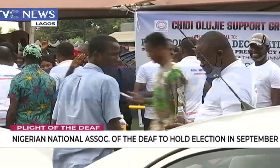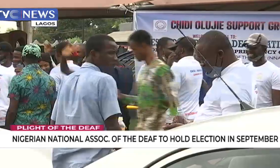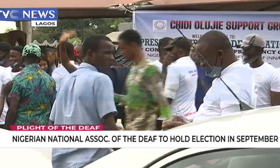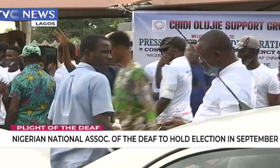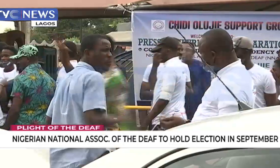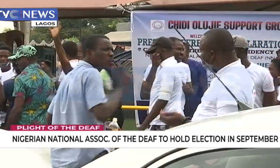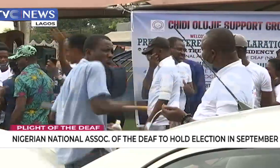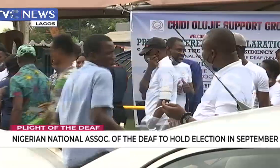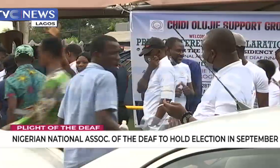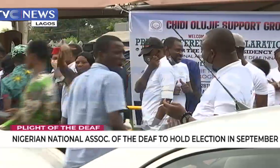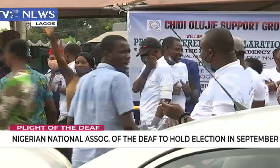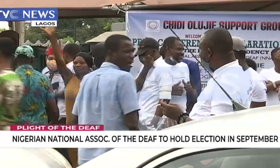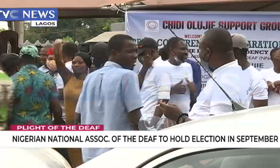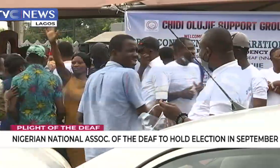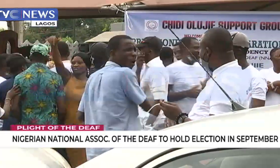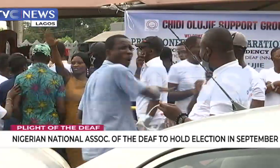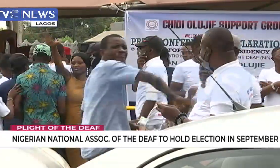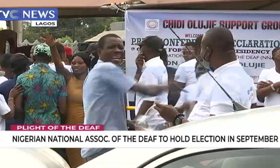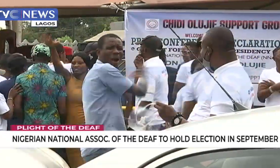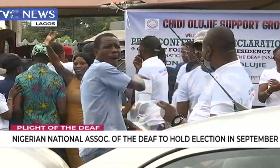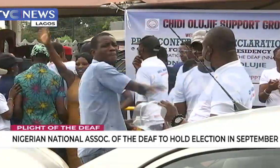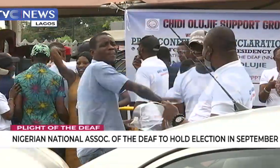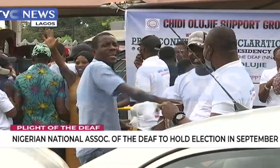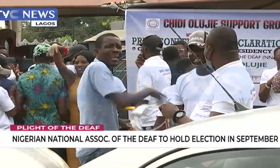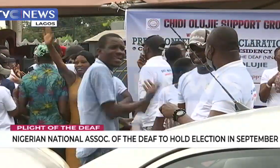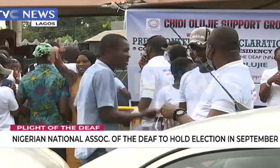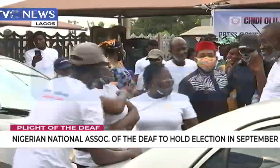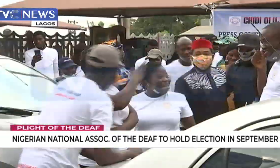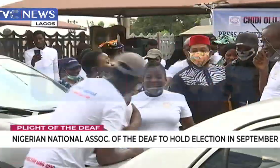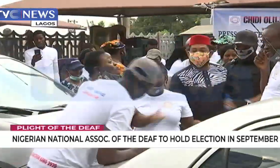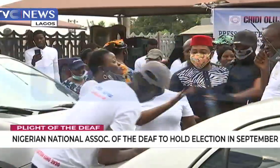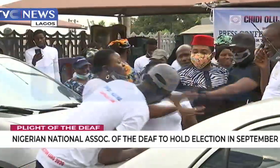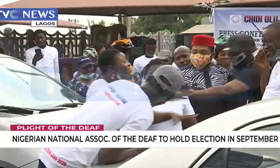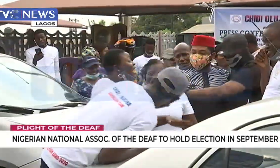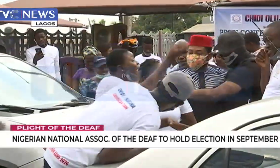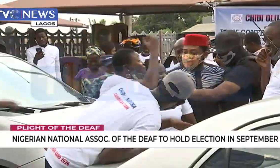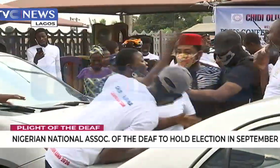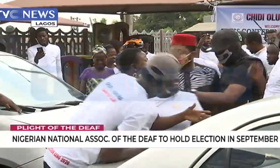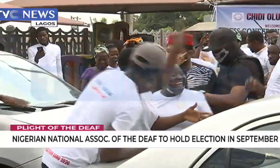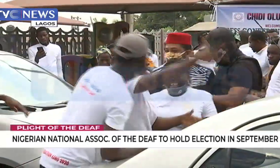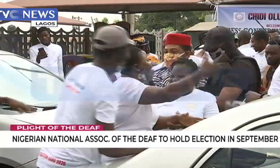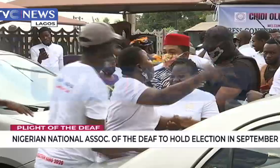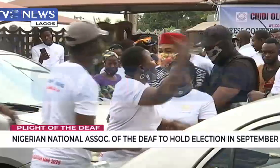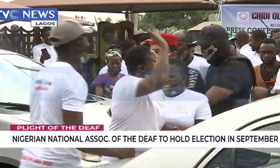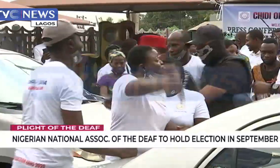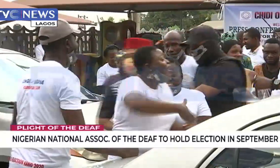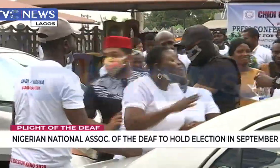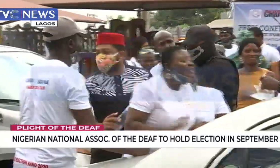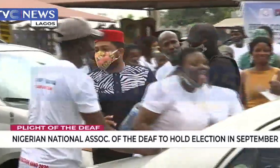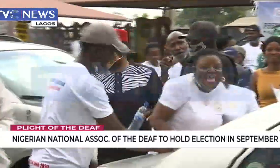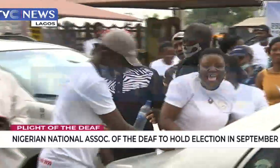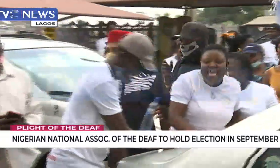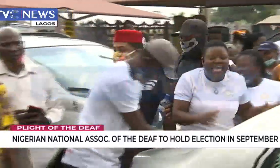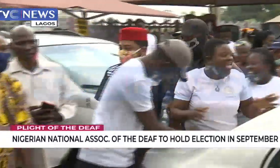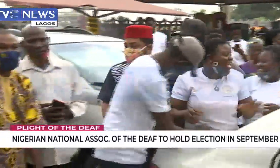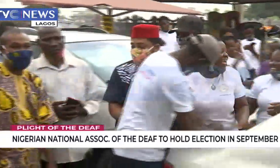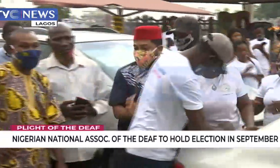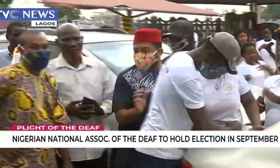discrimination in different spheres of the society. What more can be done for the deaf to have a sense of belonging?